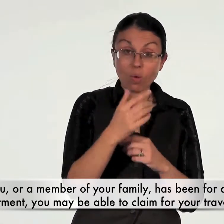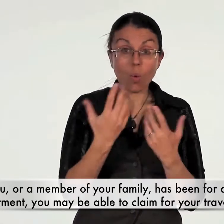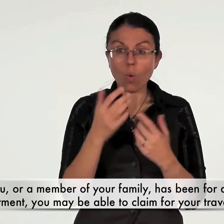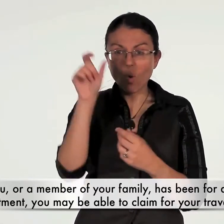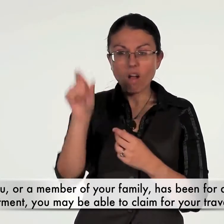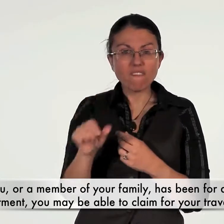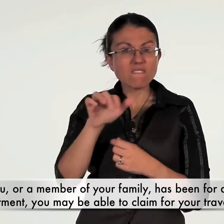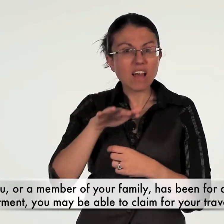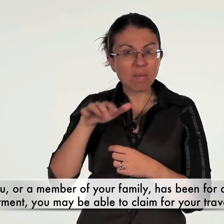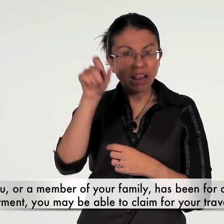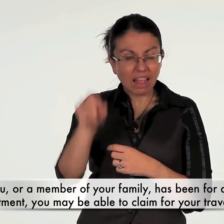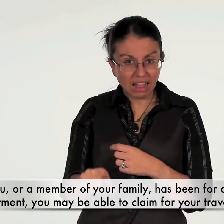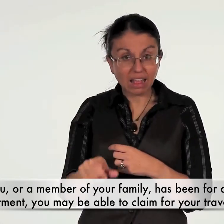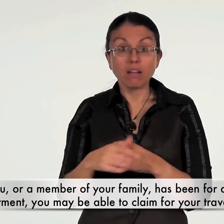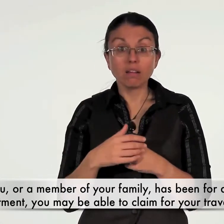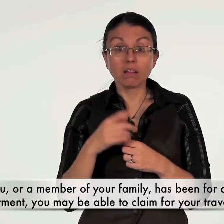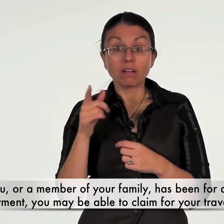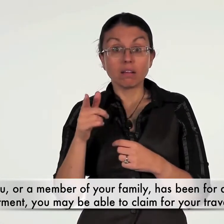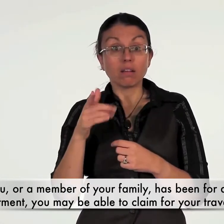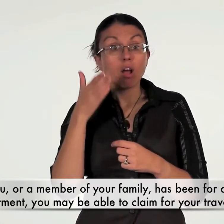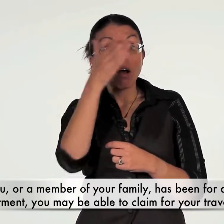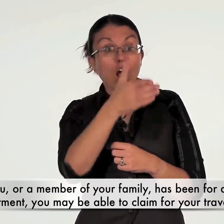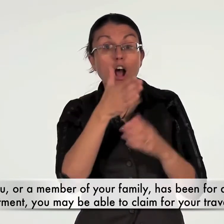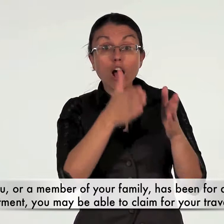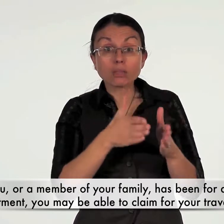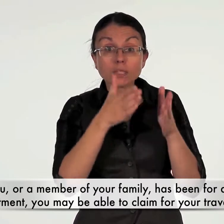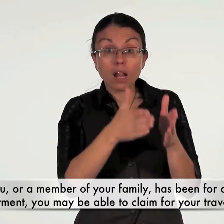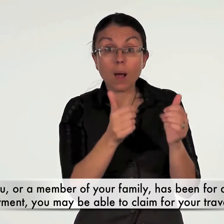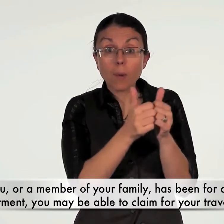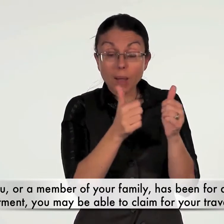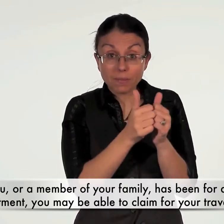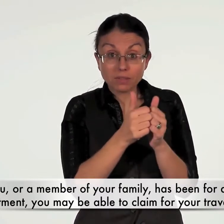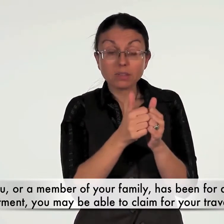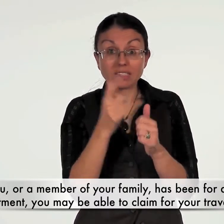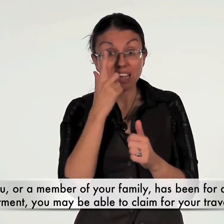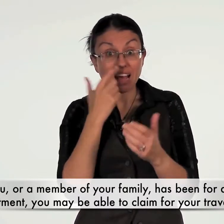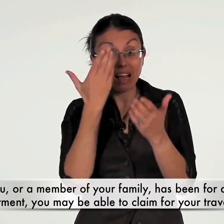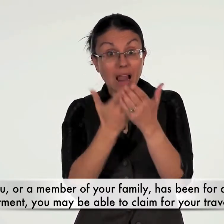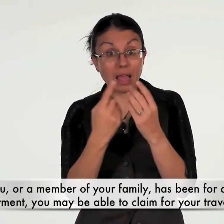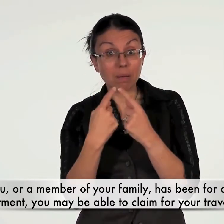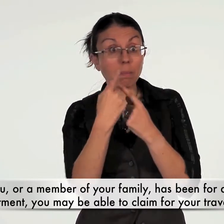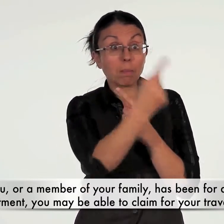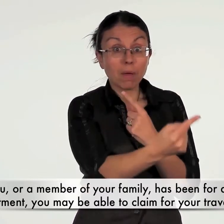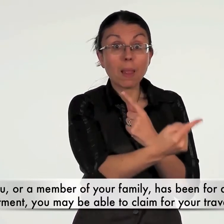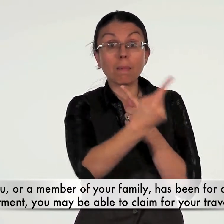if you or a member of your family has been for a hospital appointment you may be able to claim for your travel expenses